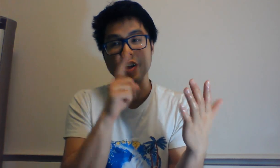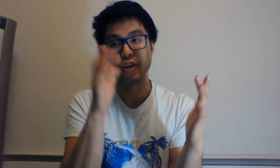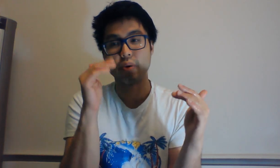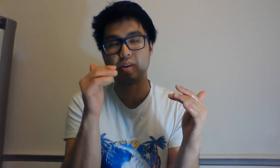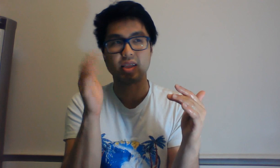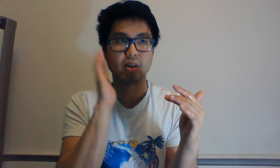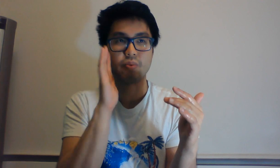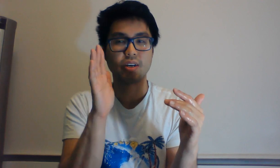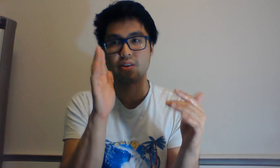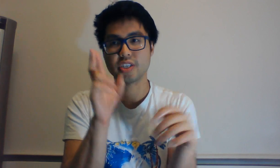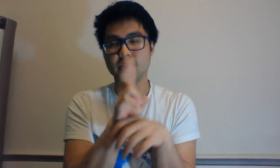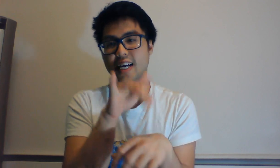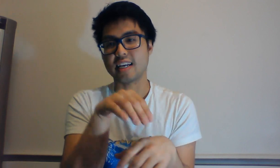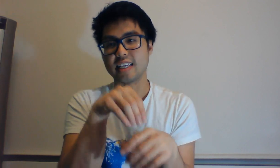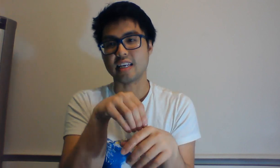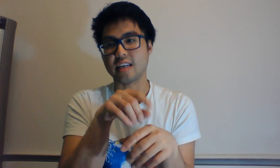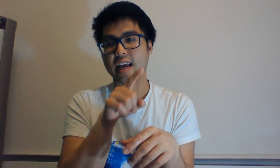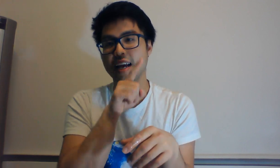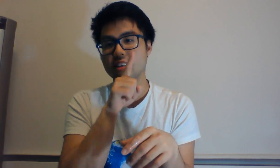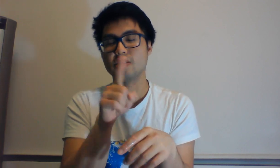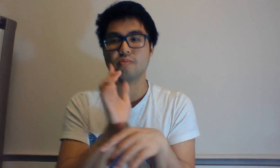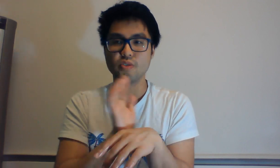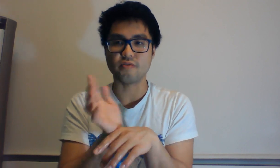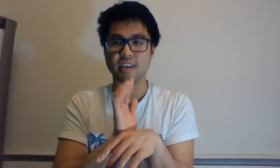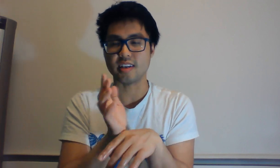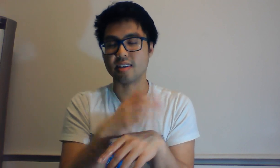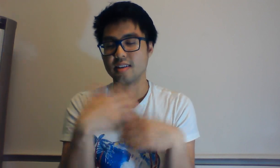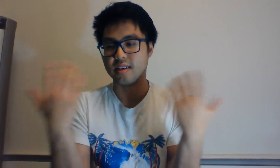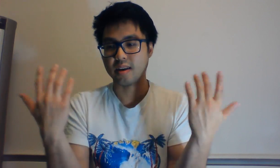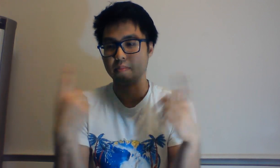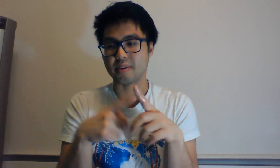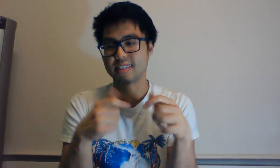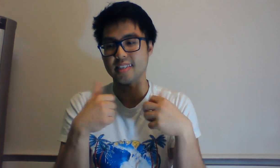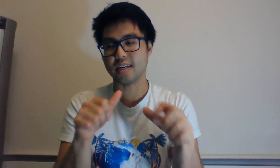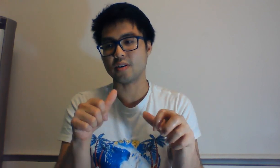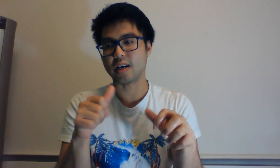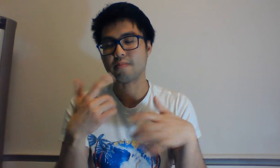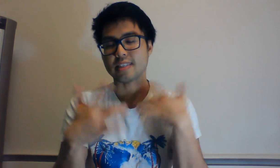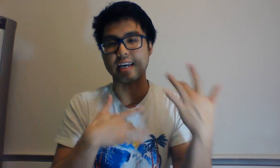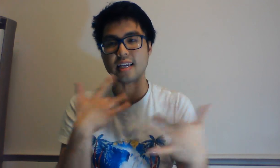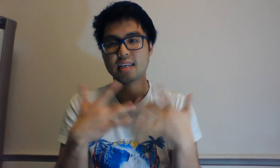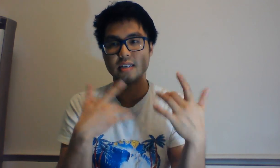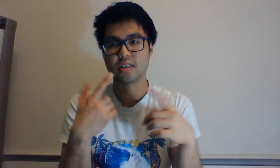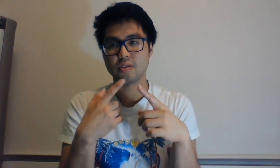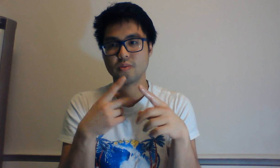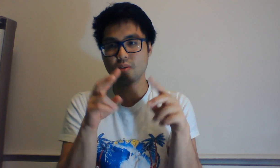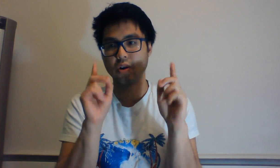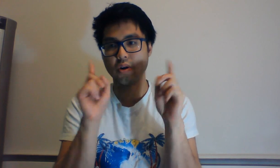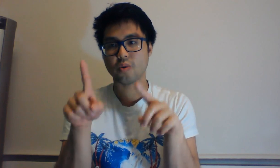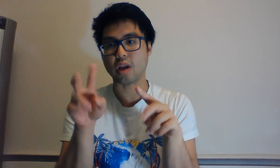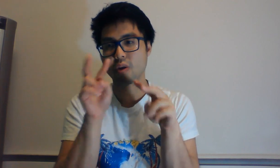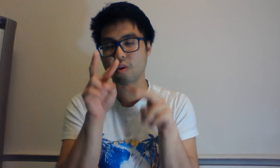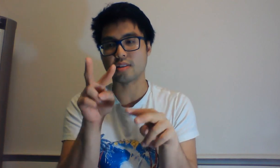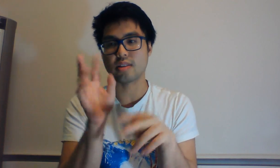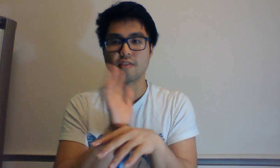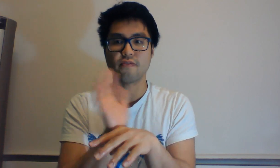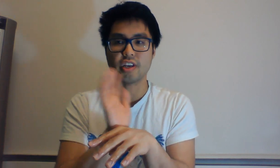hoping they will use that in the actual movie. But still, I'm starting to go and watch the video.